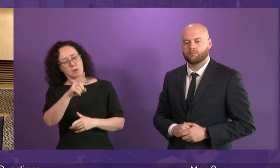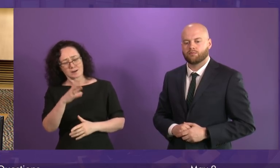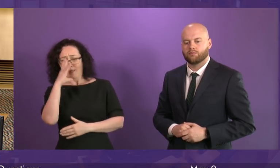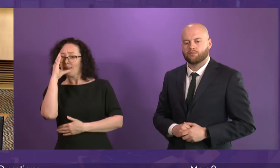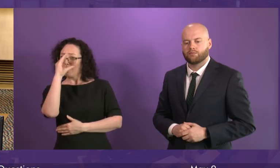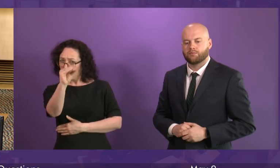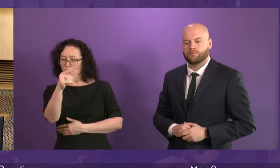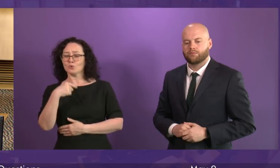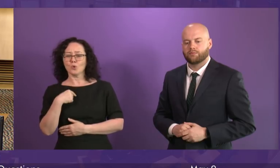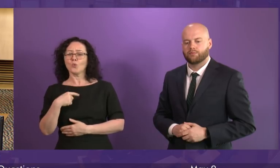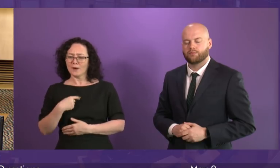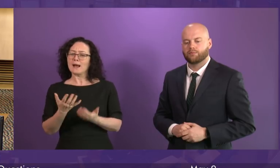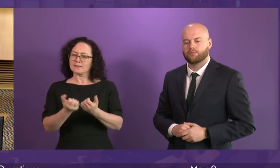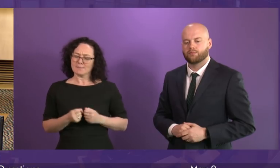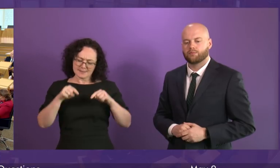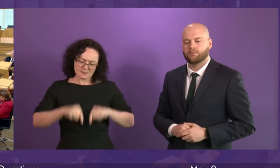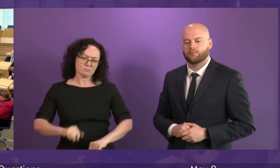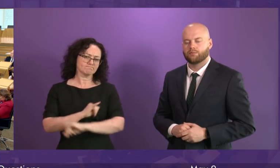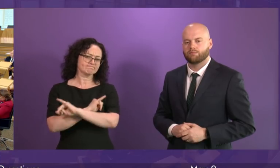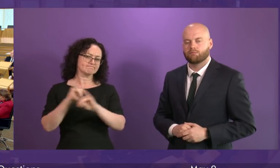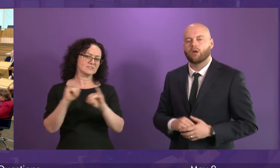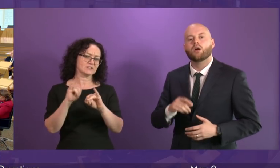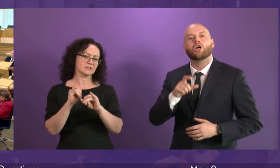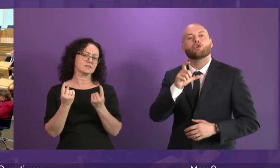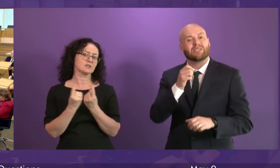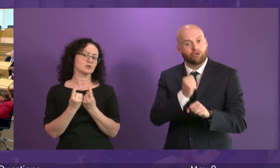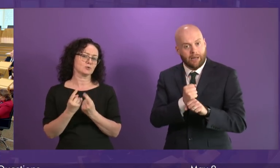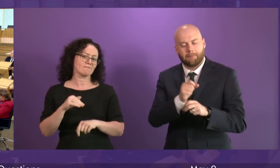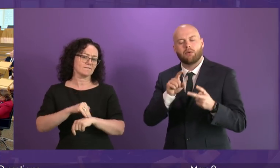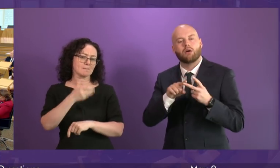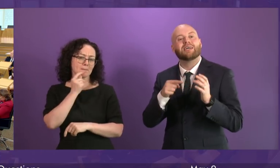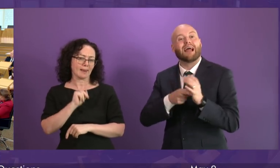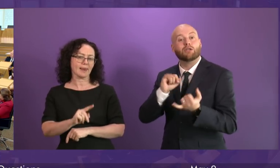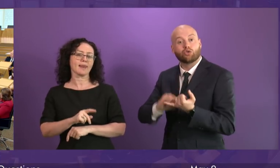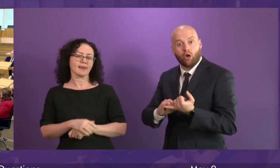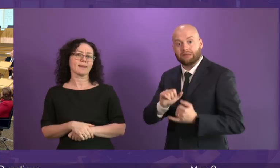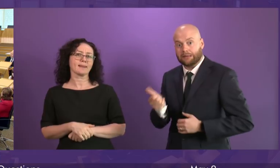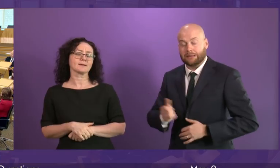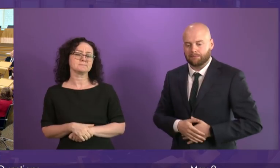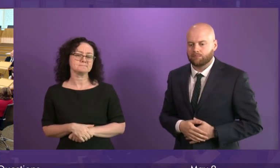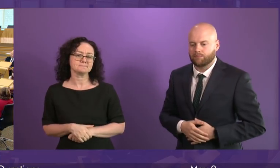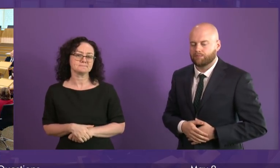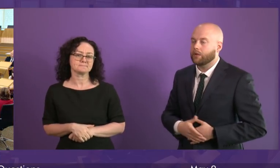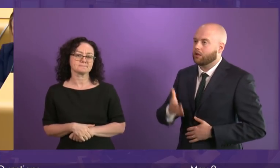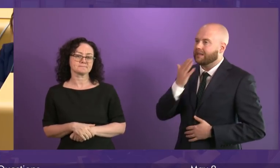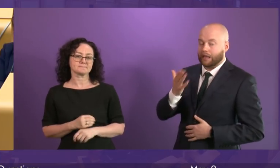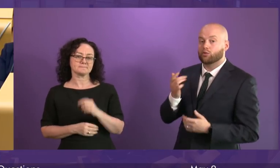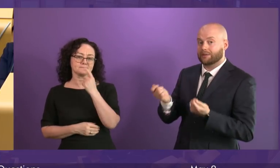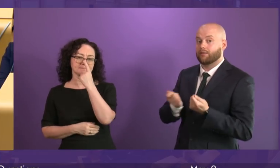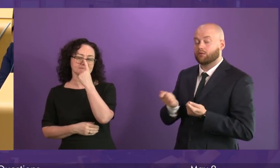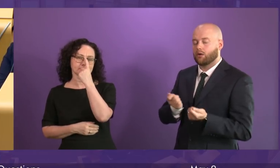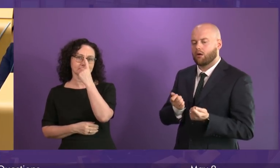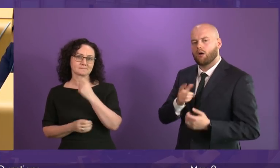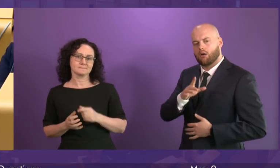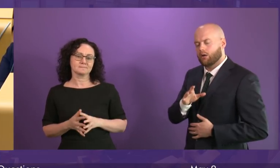extremely seriously by the Government. Christine Graham to be followed by Tavish Scott. Christine Graham. Thank you, Presiding Officer. First Minister, changes